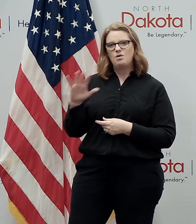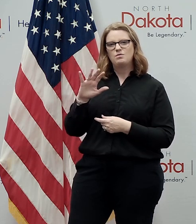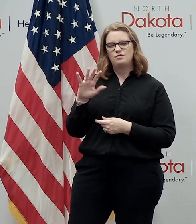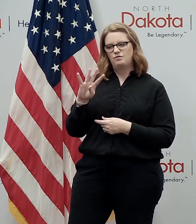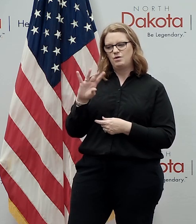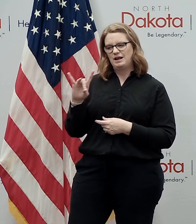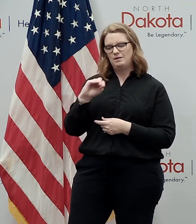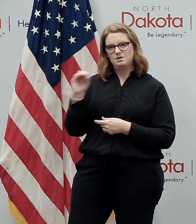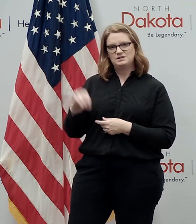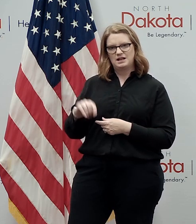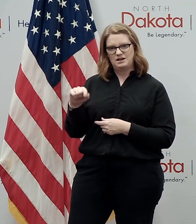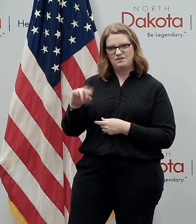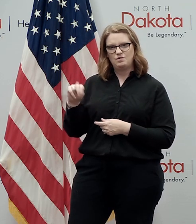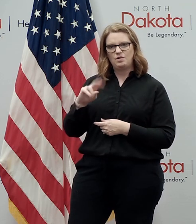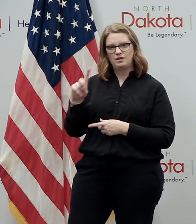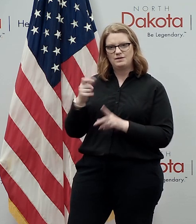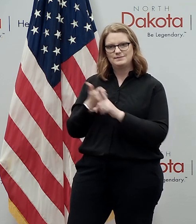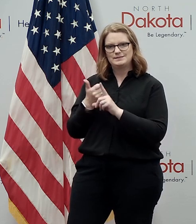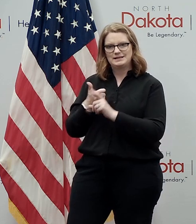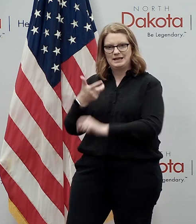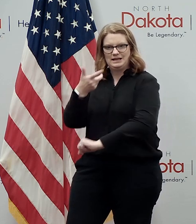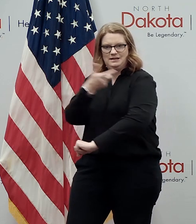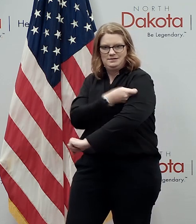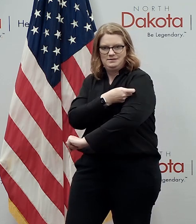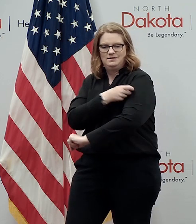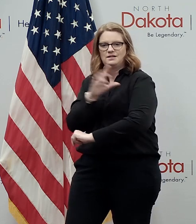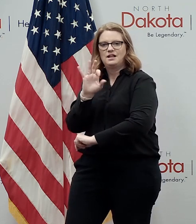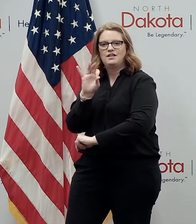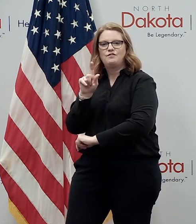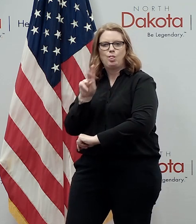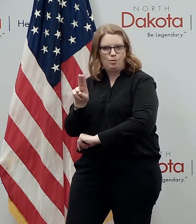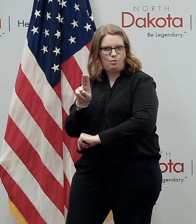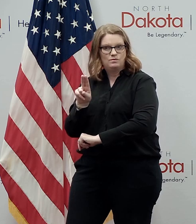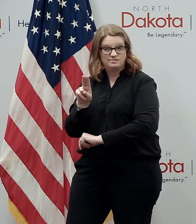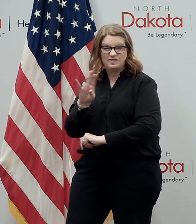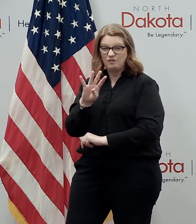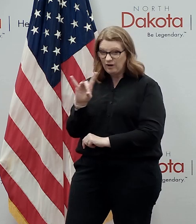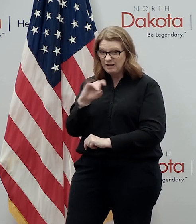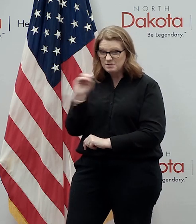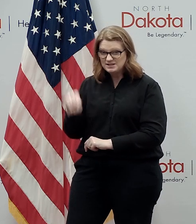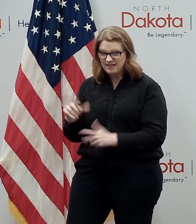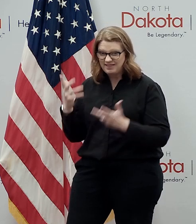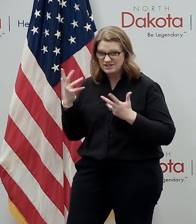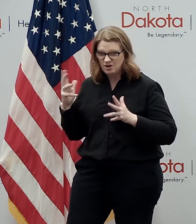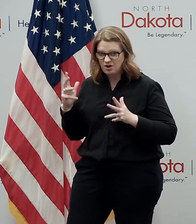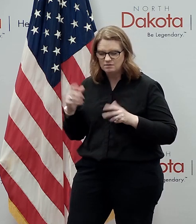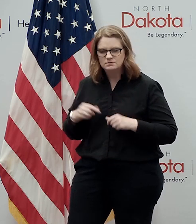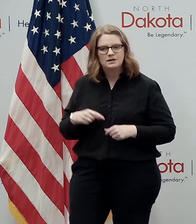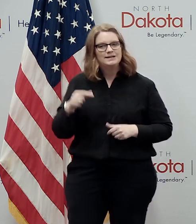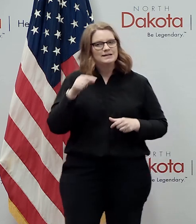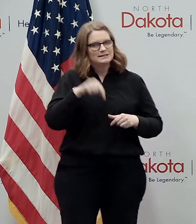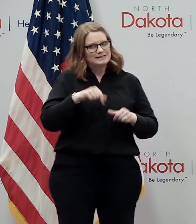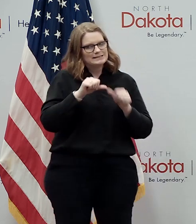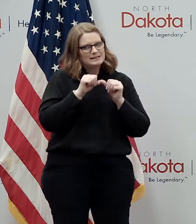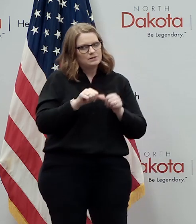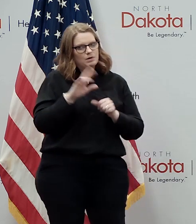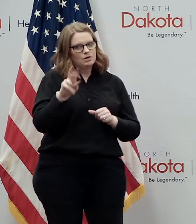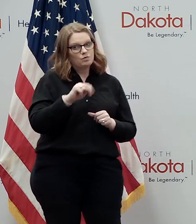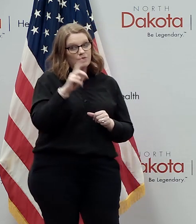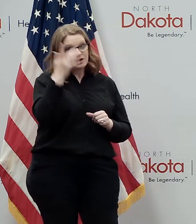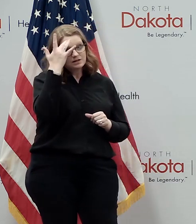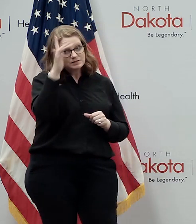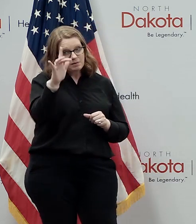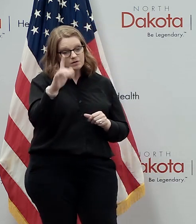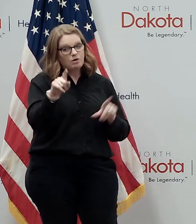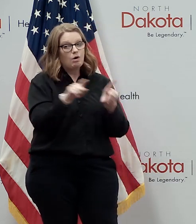percent of north dakotans get vaccinated against influenza each year let's continue to be north dakota smart and